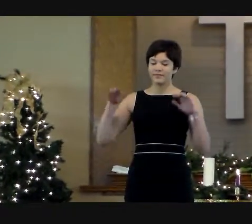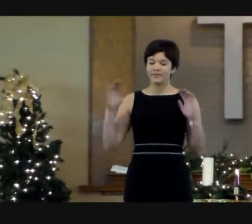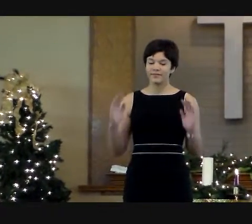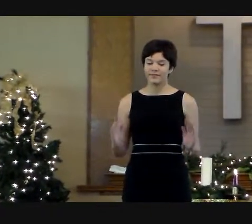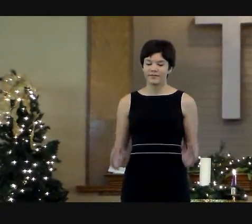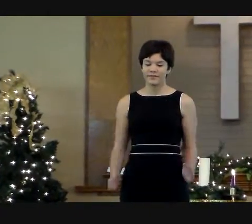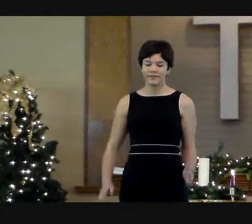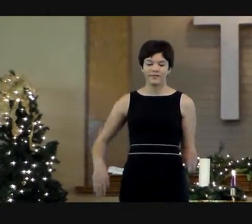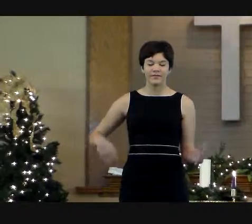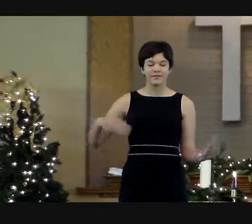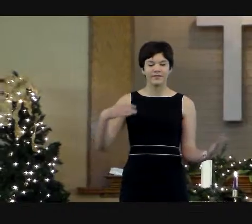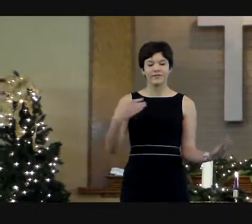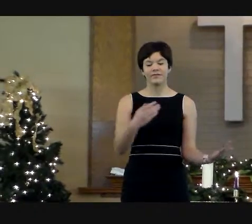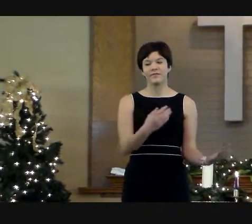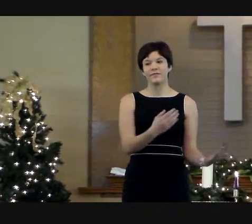Savior's word.